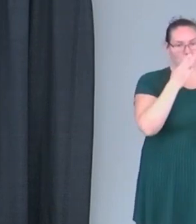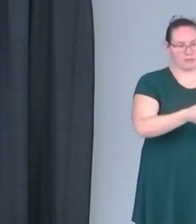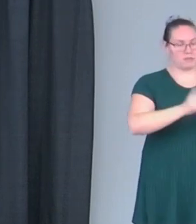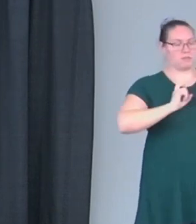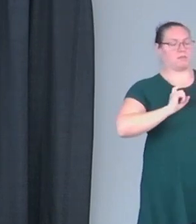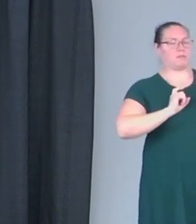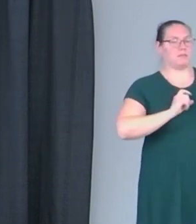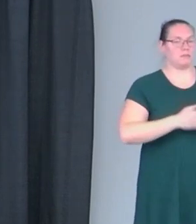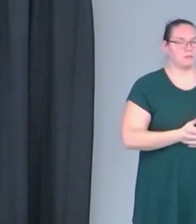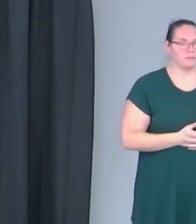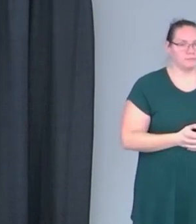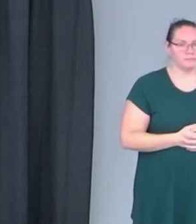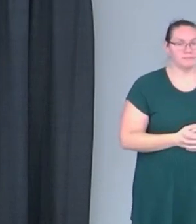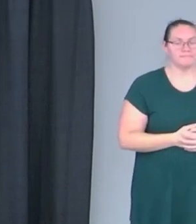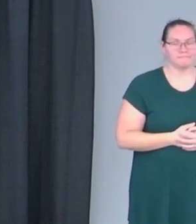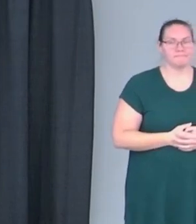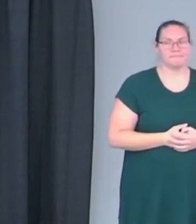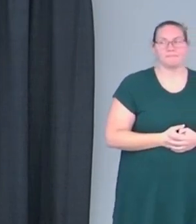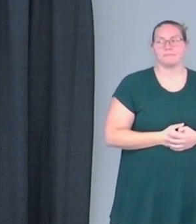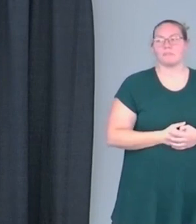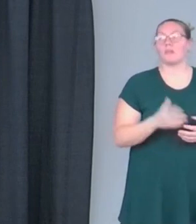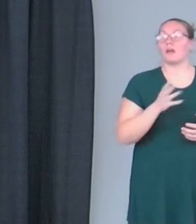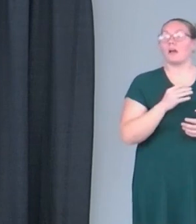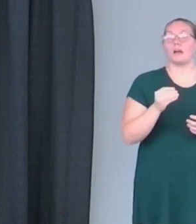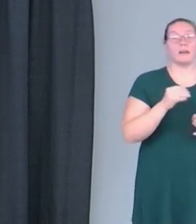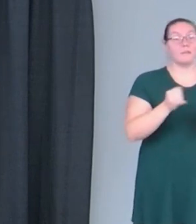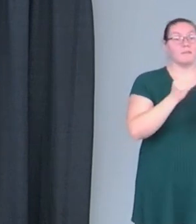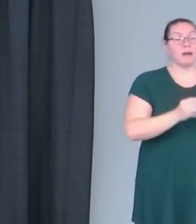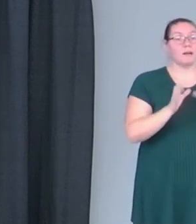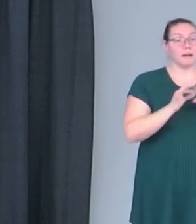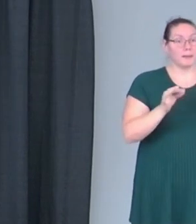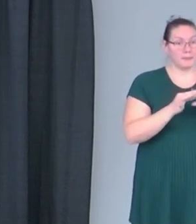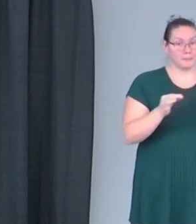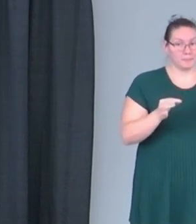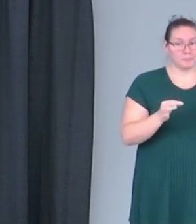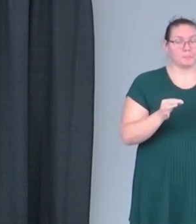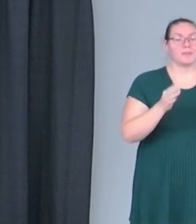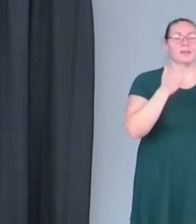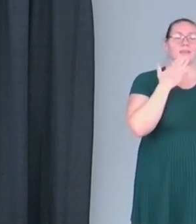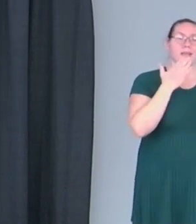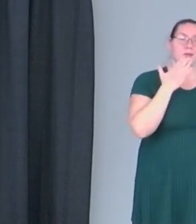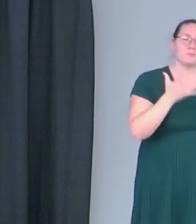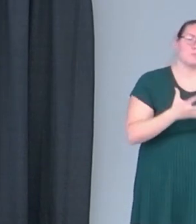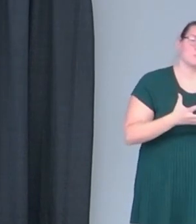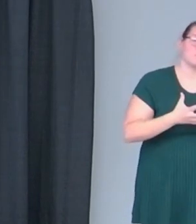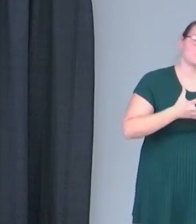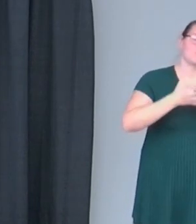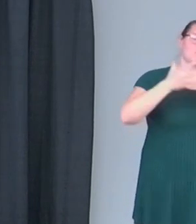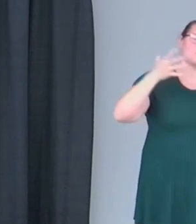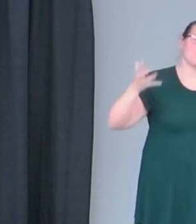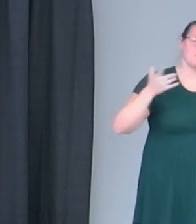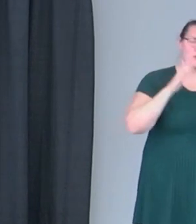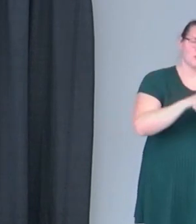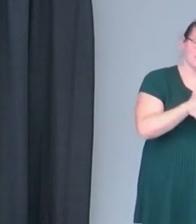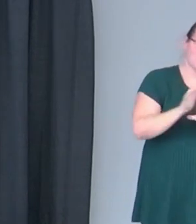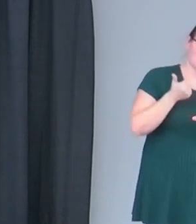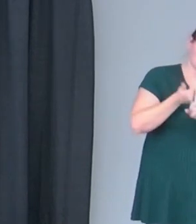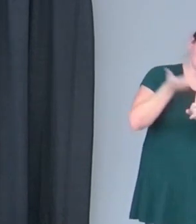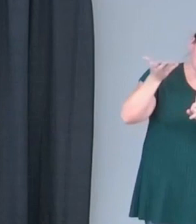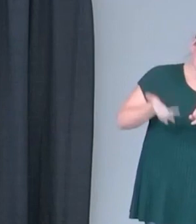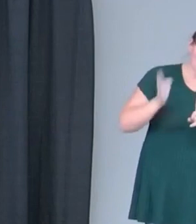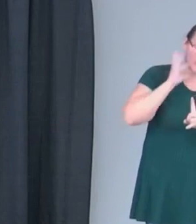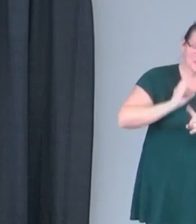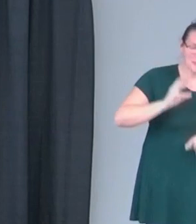me. Thank you. And a final comment. Thank you so much for sharing yourself, your